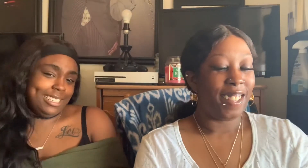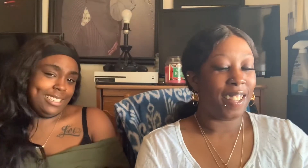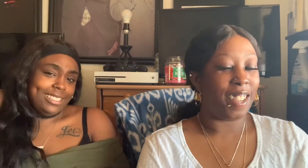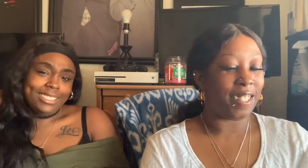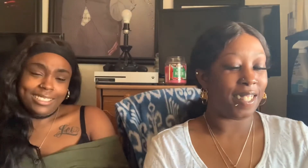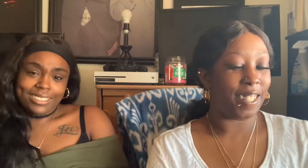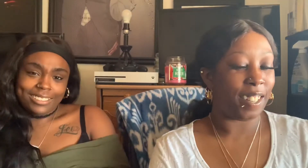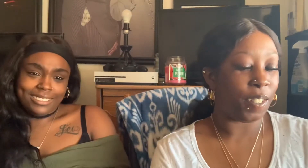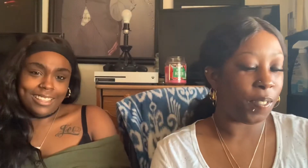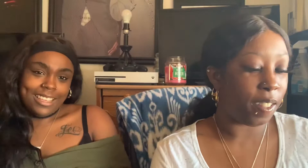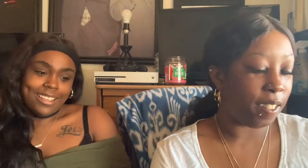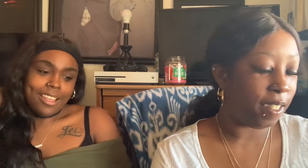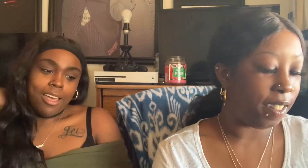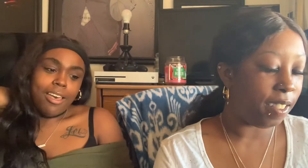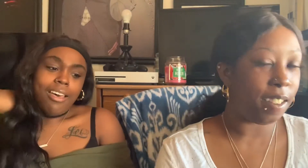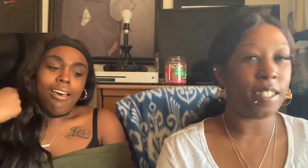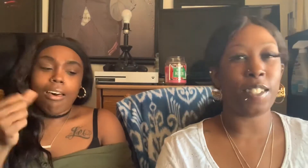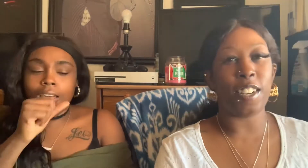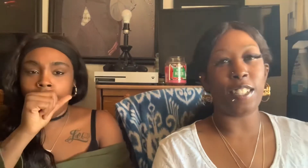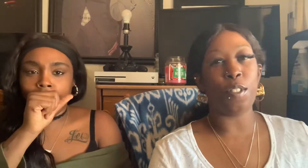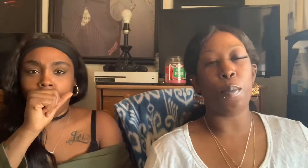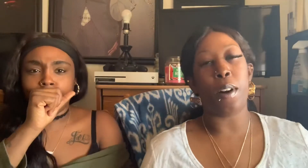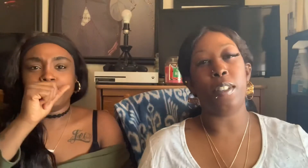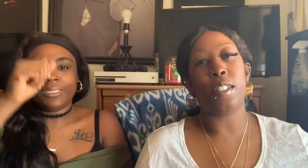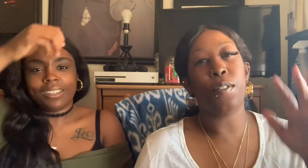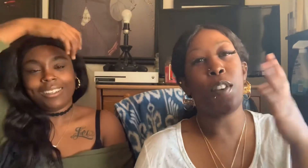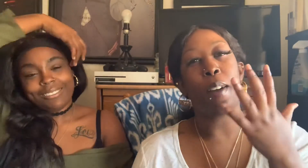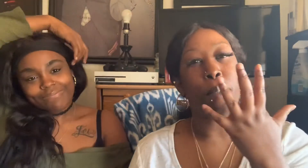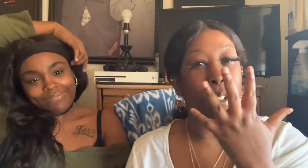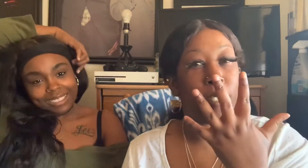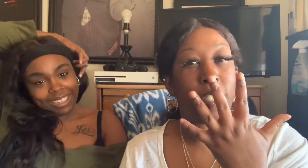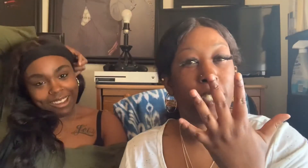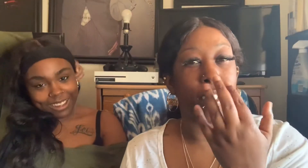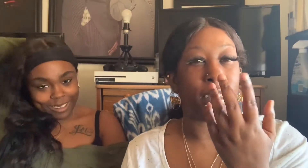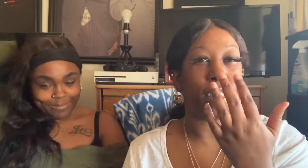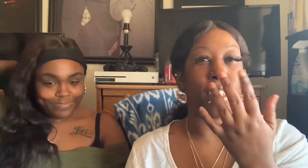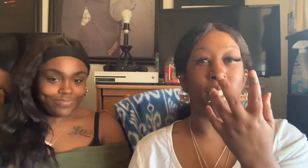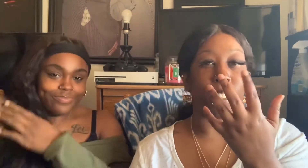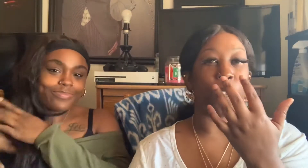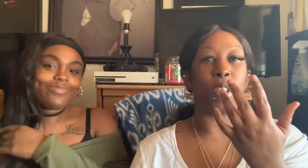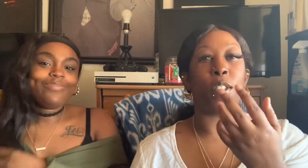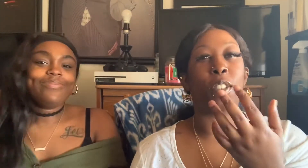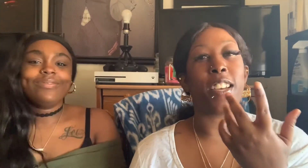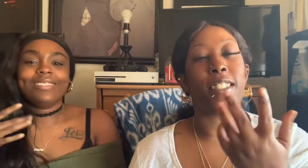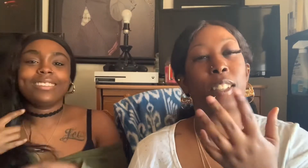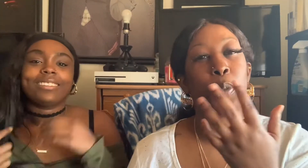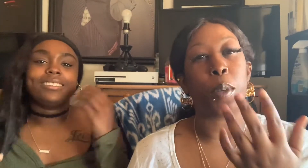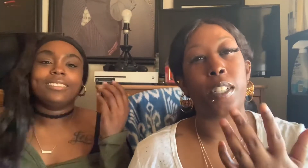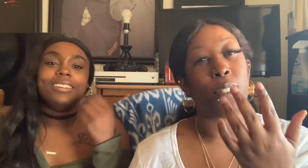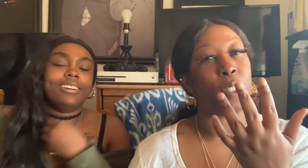That's what it is in video. That's good. Let's do a bonus of five more questions. Okay. Since this video is only at seven minutes ago.